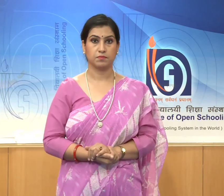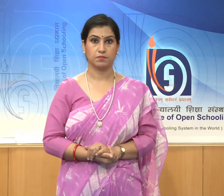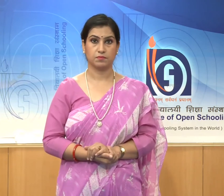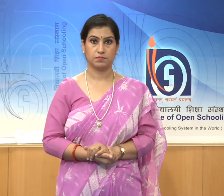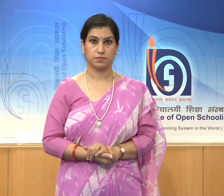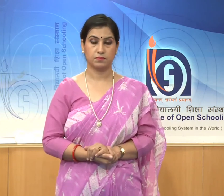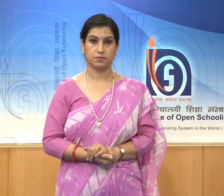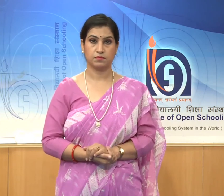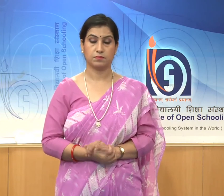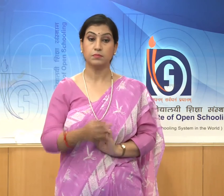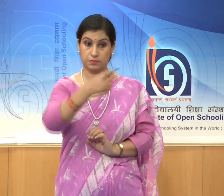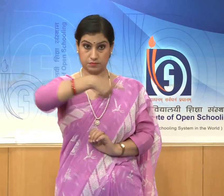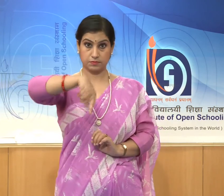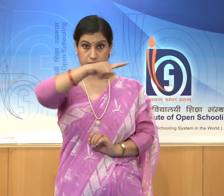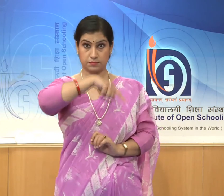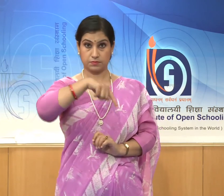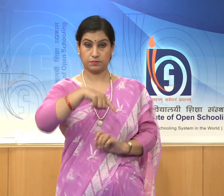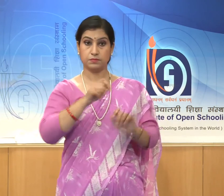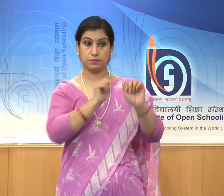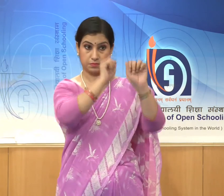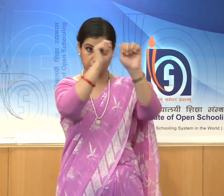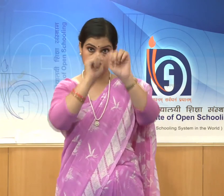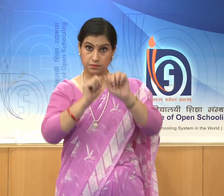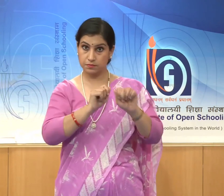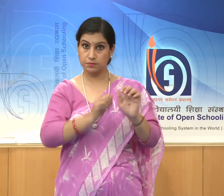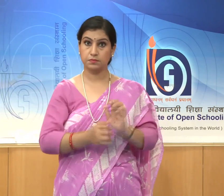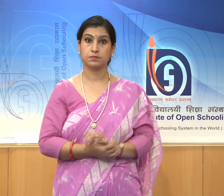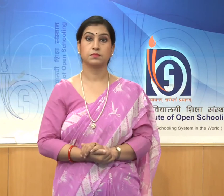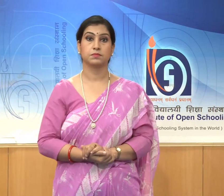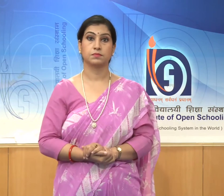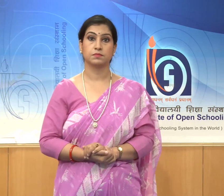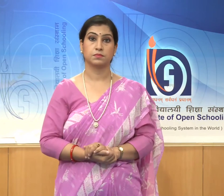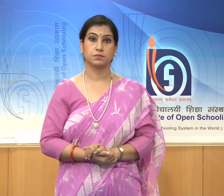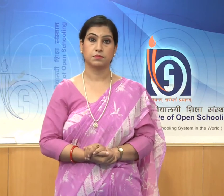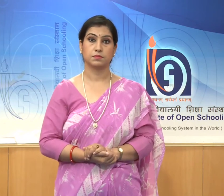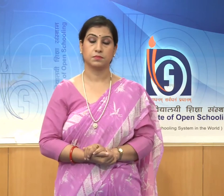Though the architecture is damaged